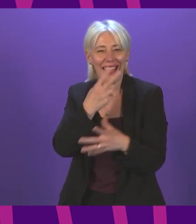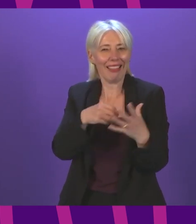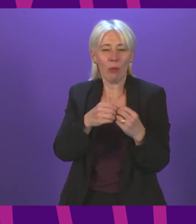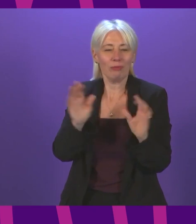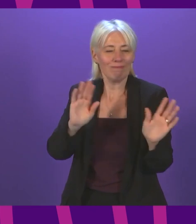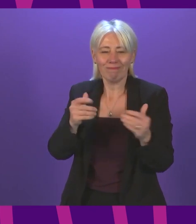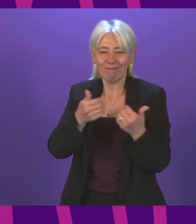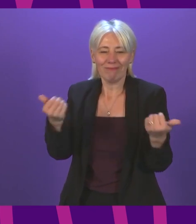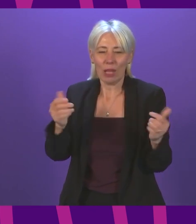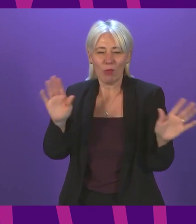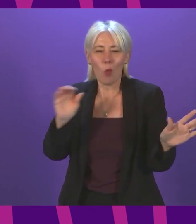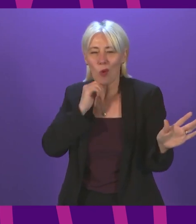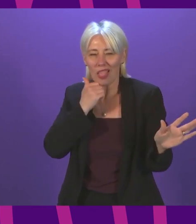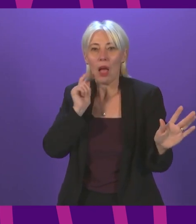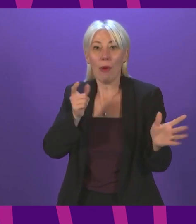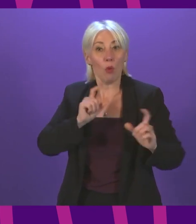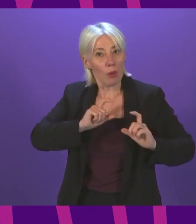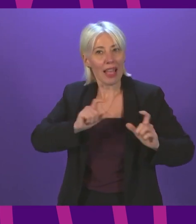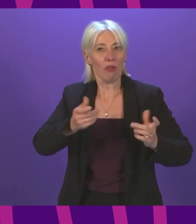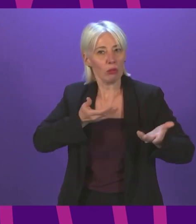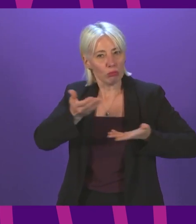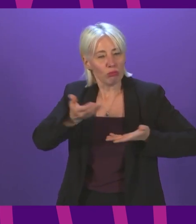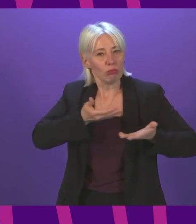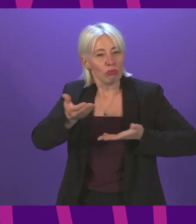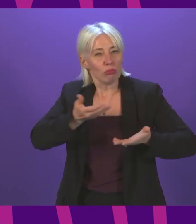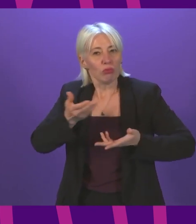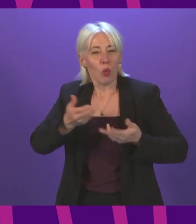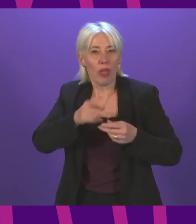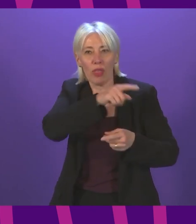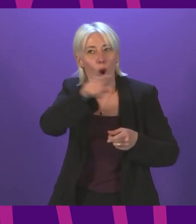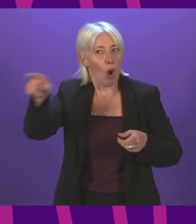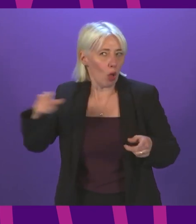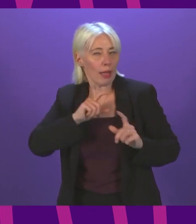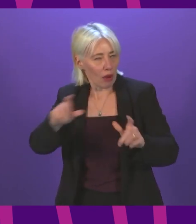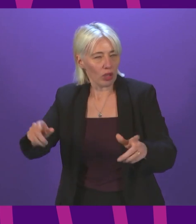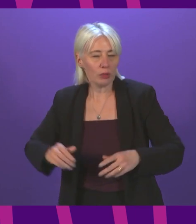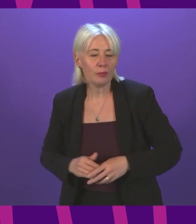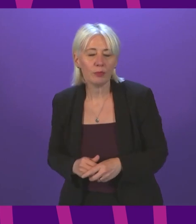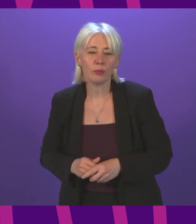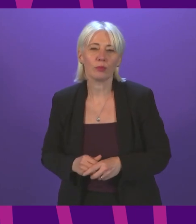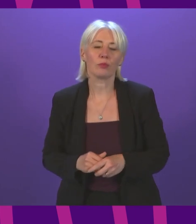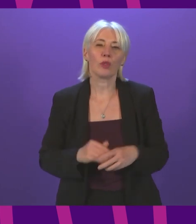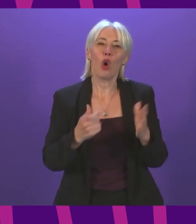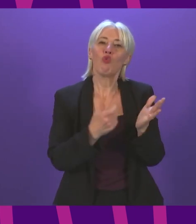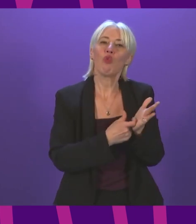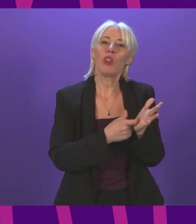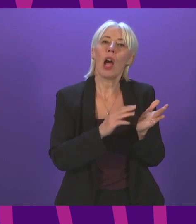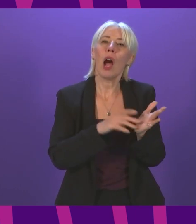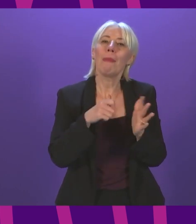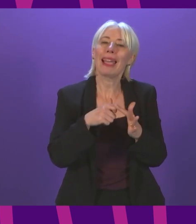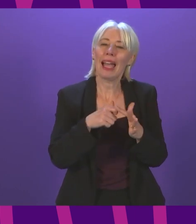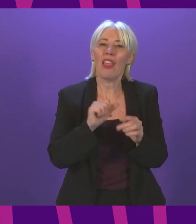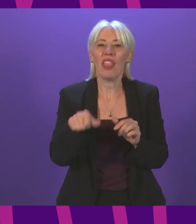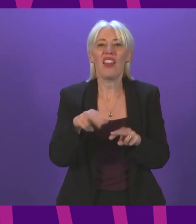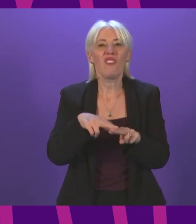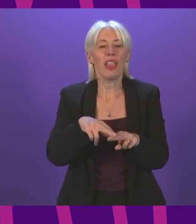continue to discuss, as we have been doing, all of the detail of this with the affected sectors. Rona Mackay, to be followed by Finlay Carson. Thank